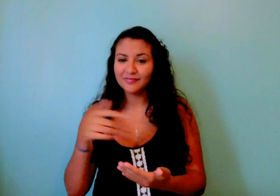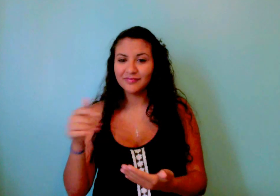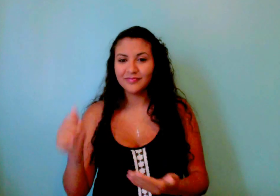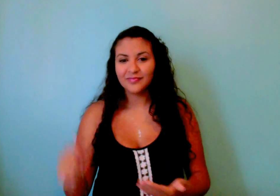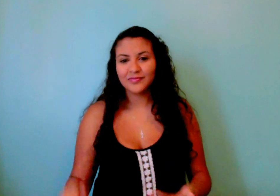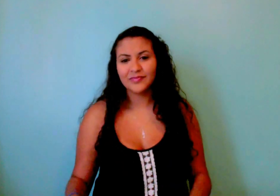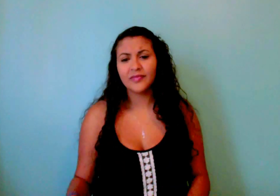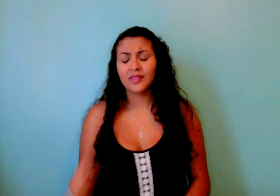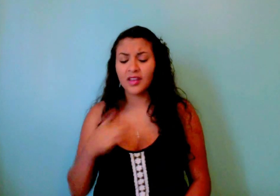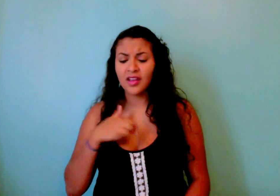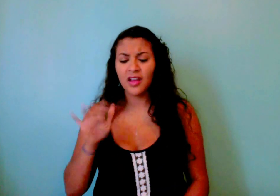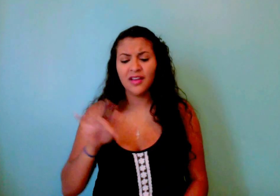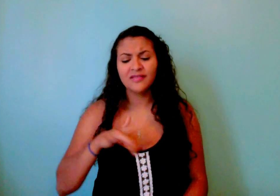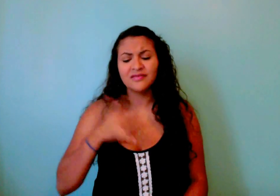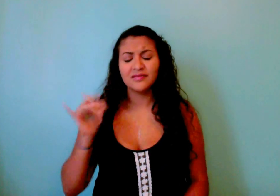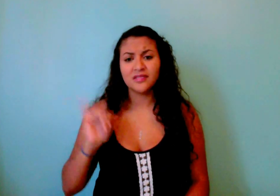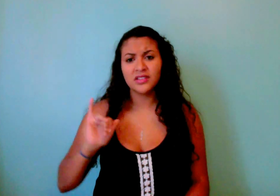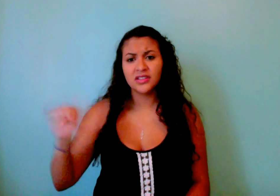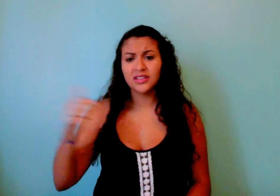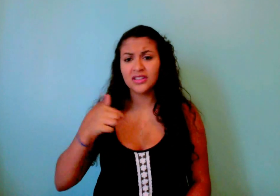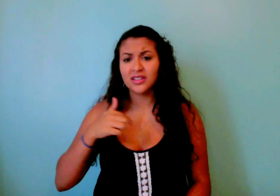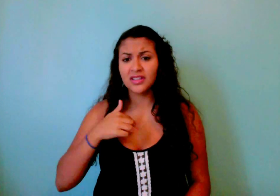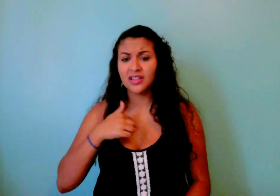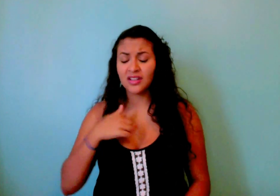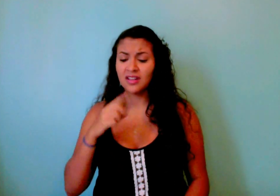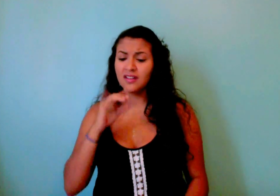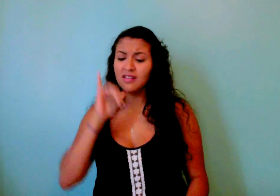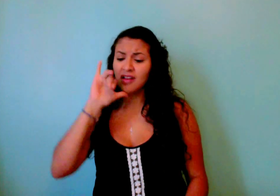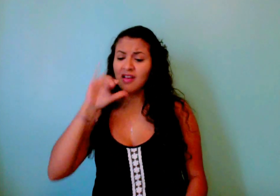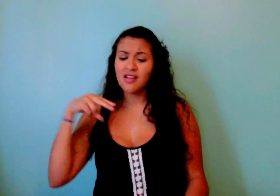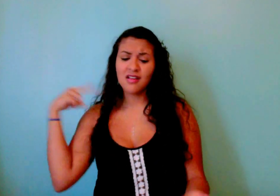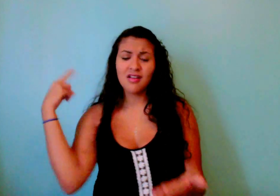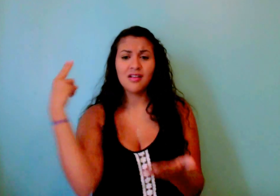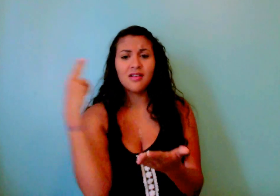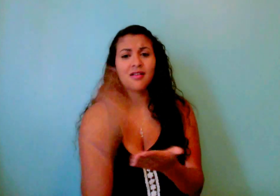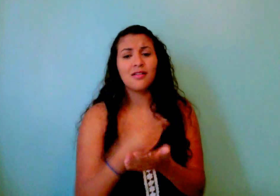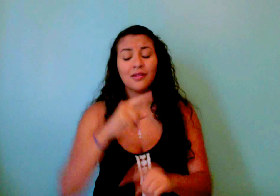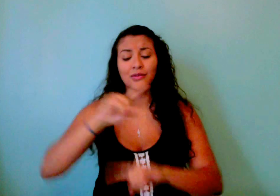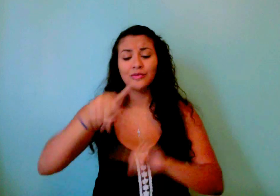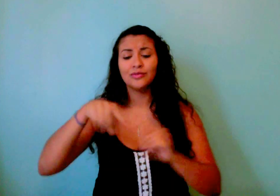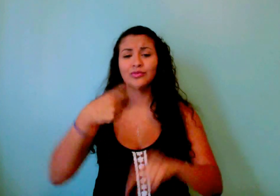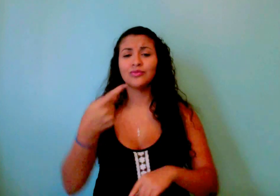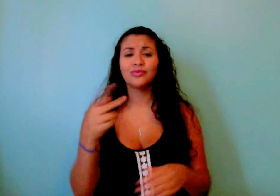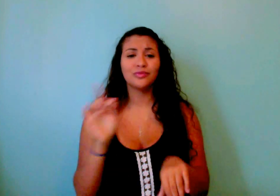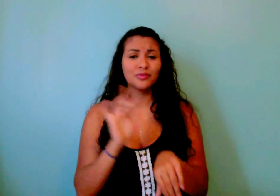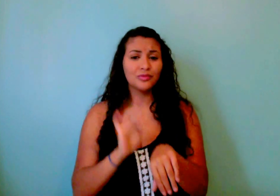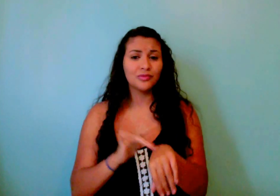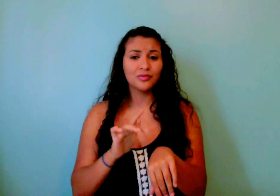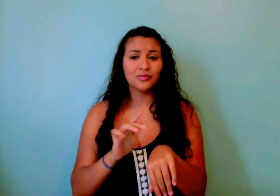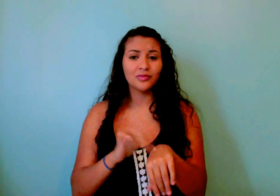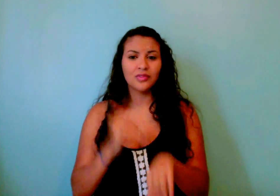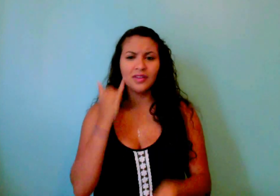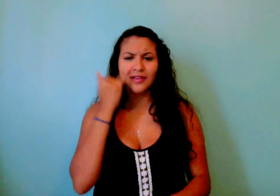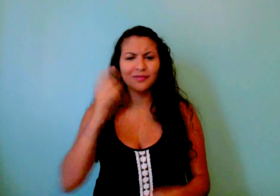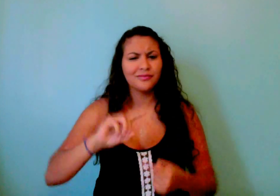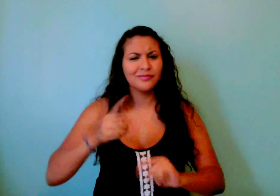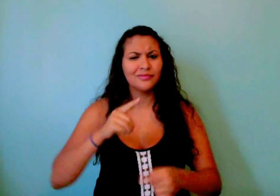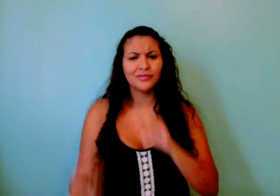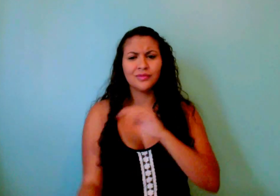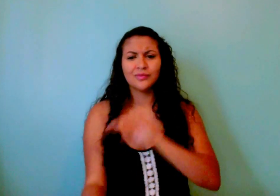Feel like I'm black Take out, pass out And if it hurts in the morning Then